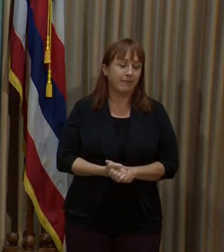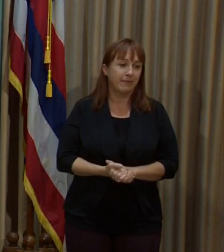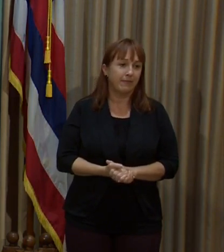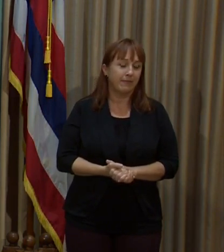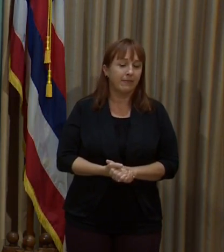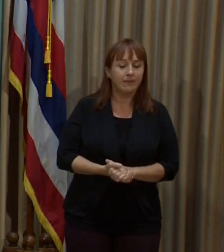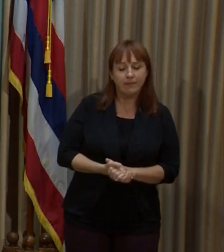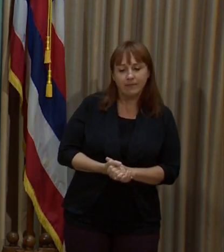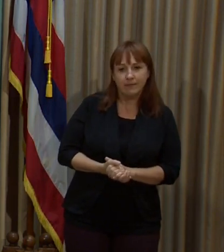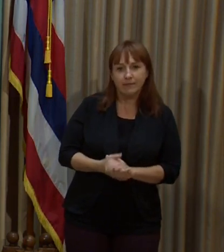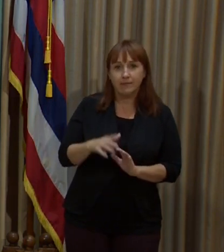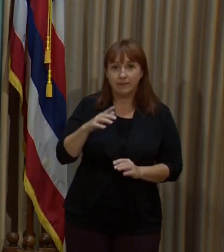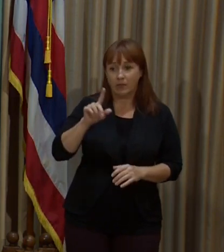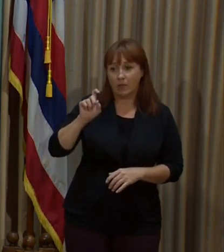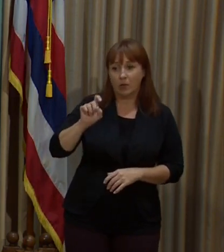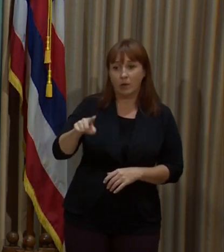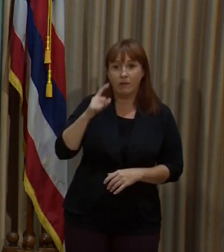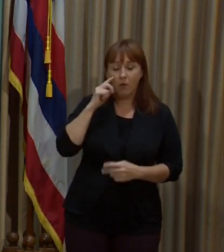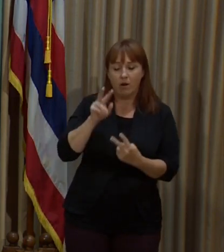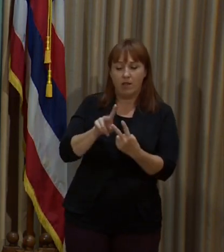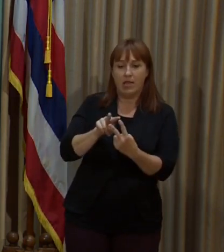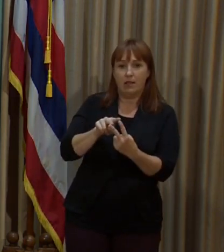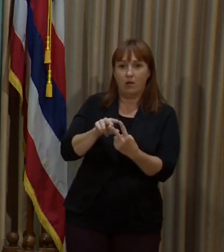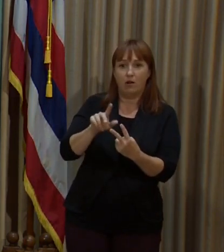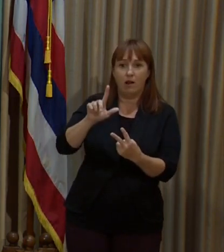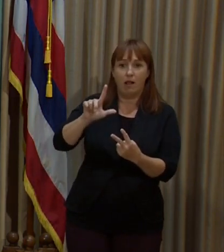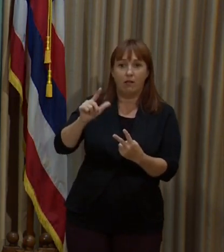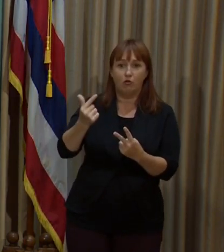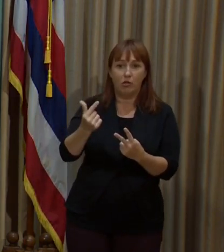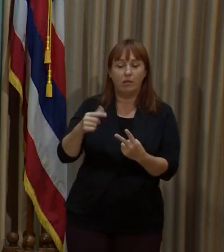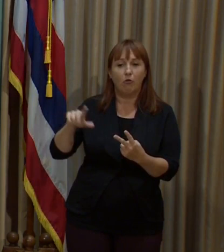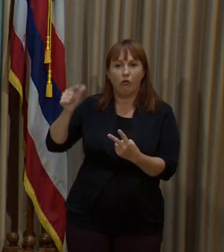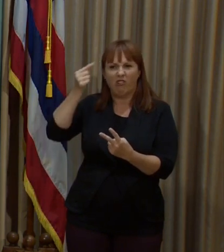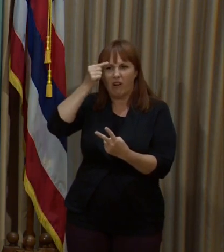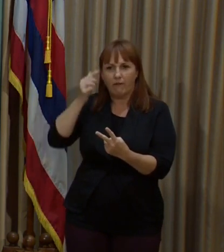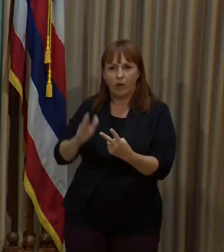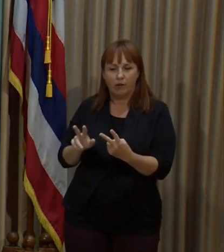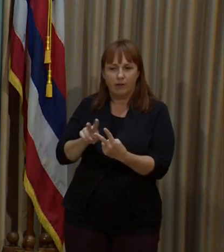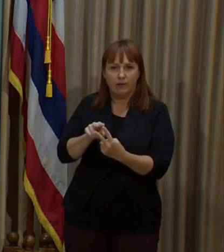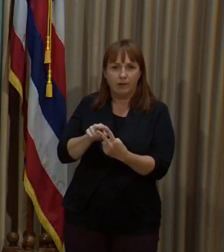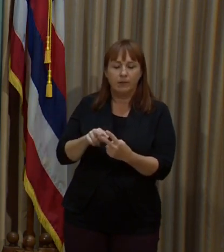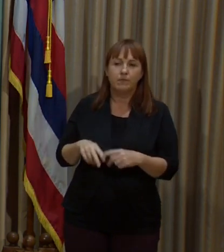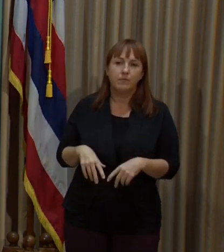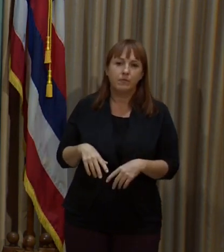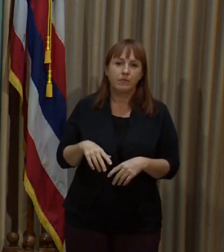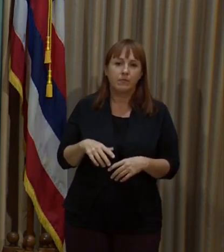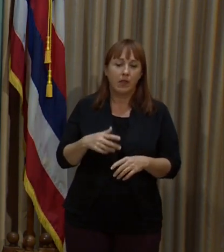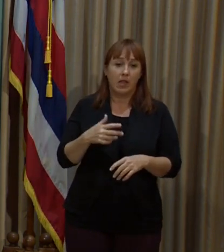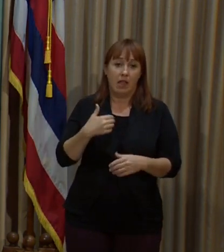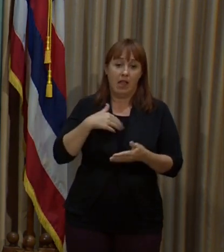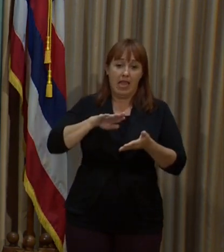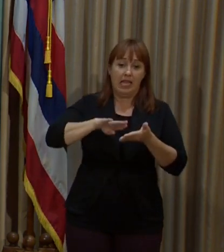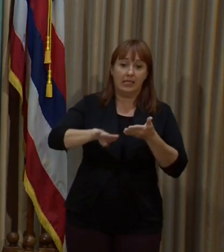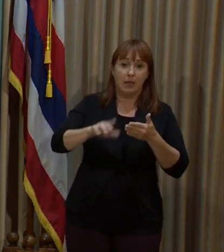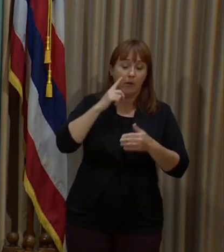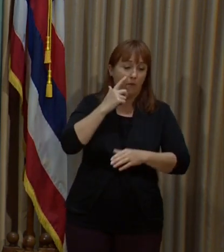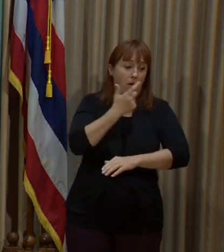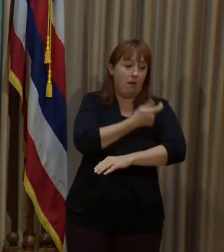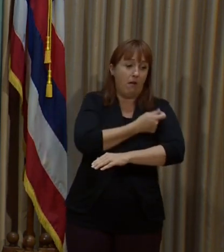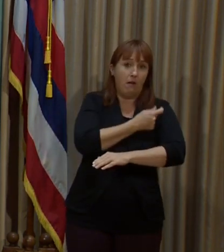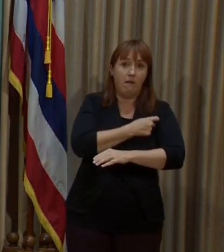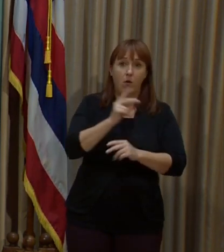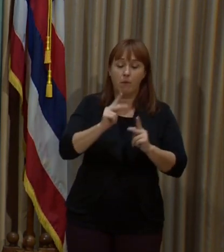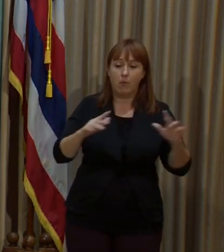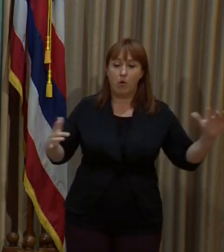So this question is for either Governor or LG. Do you expect to offer vaccination exemptions to Trans-Pacific